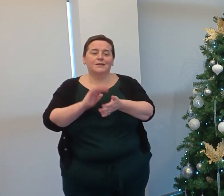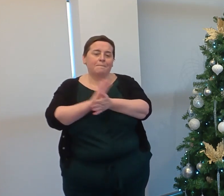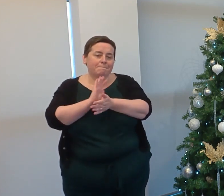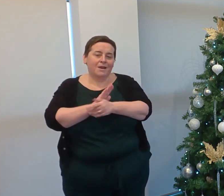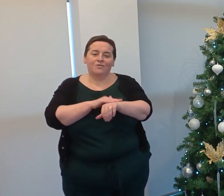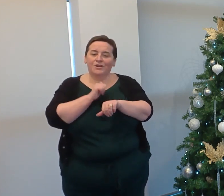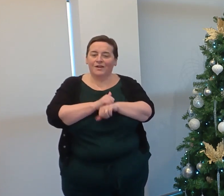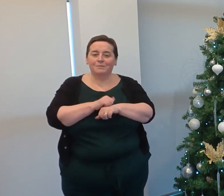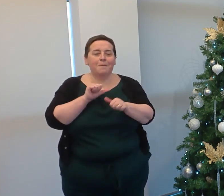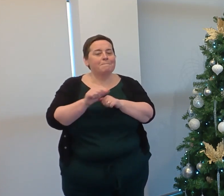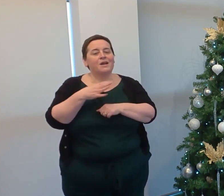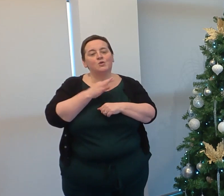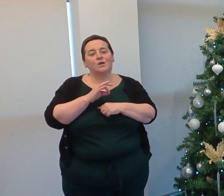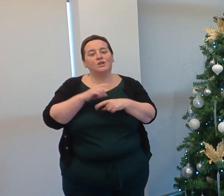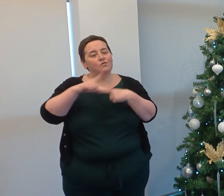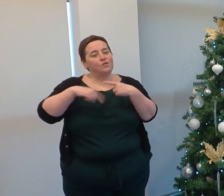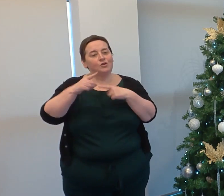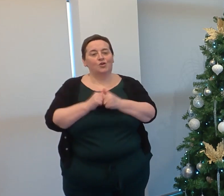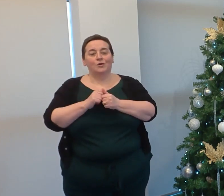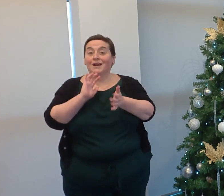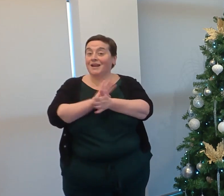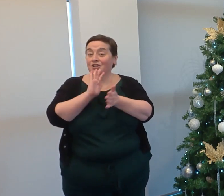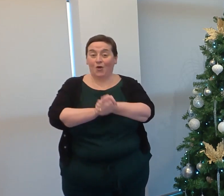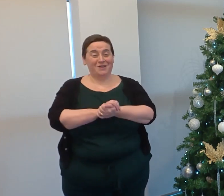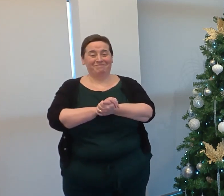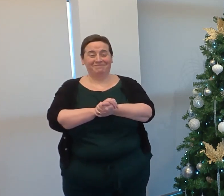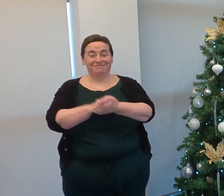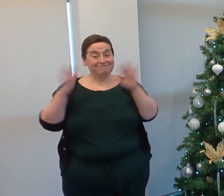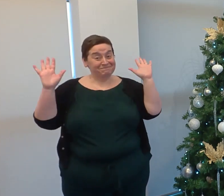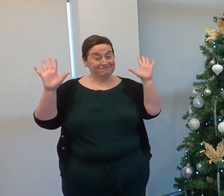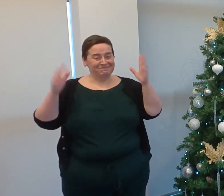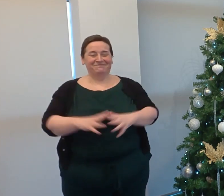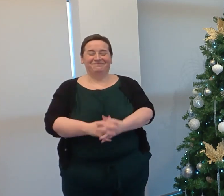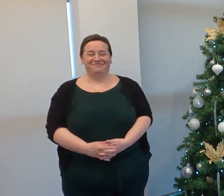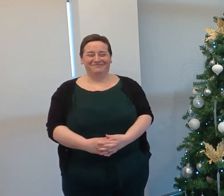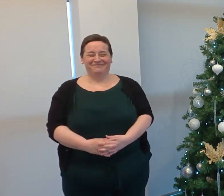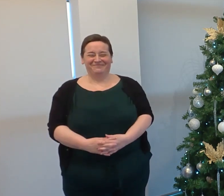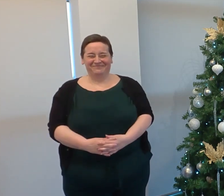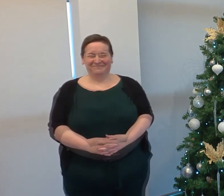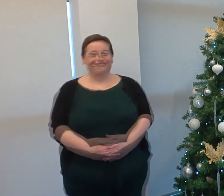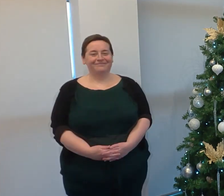Merry Christmas and best wishes for the New Year. Enjoy! Merry Christmas!